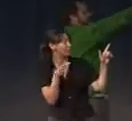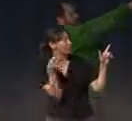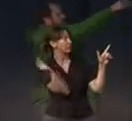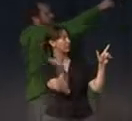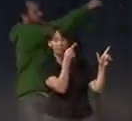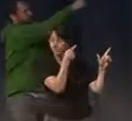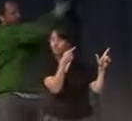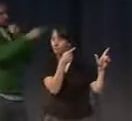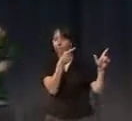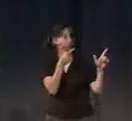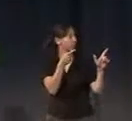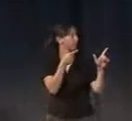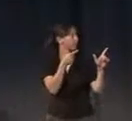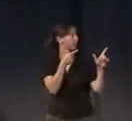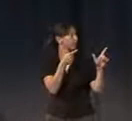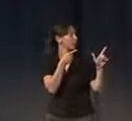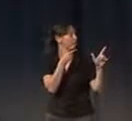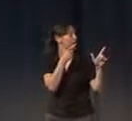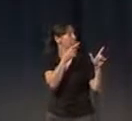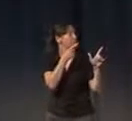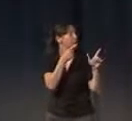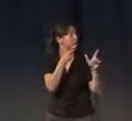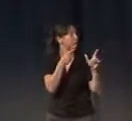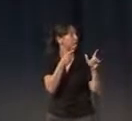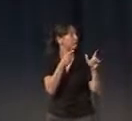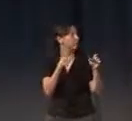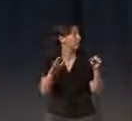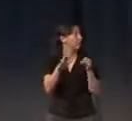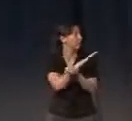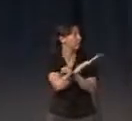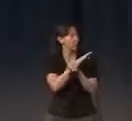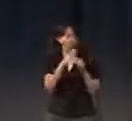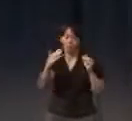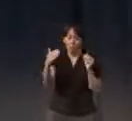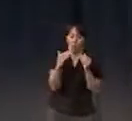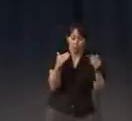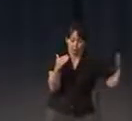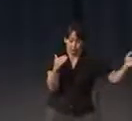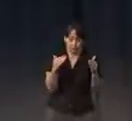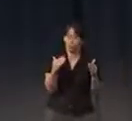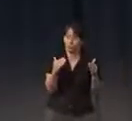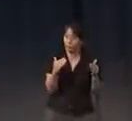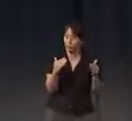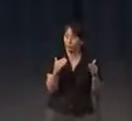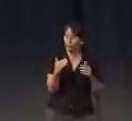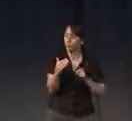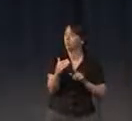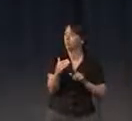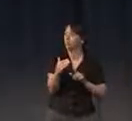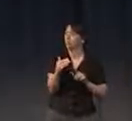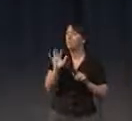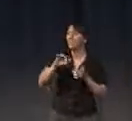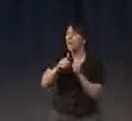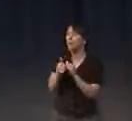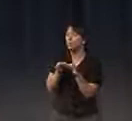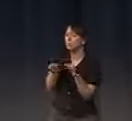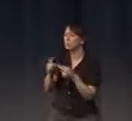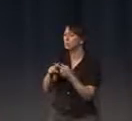see that he's completely closed in the space. I mean, you have to imagine how complicated it is to try to explain this in advance to the insurance company.